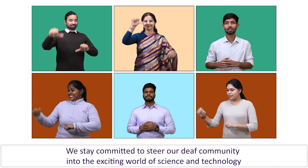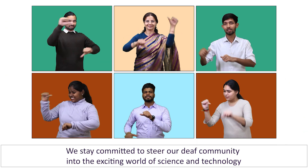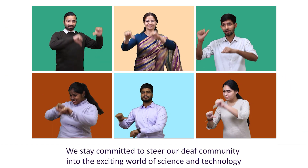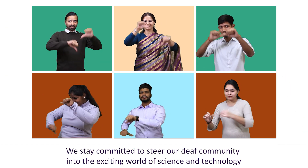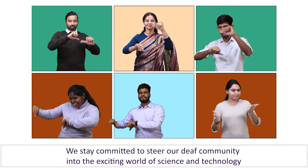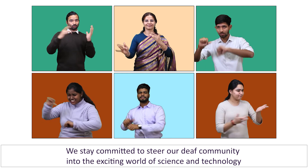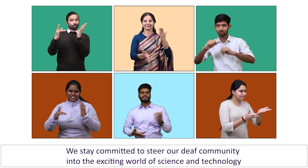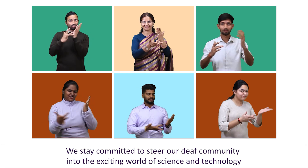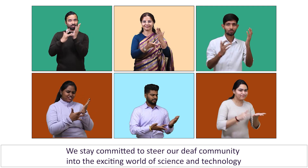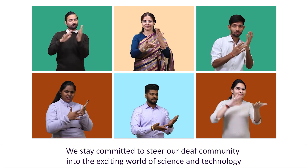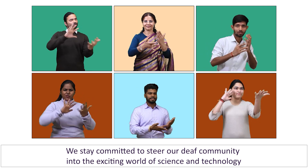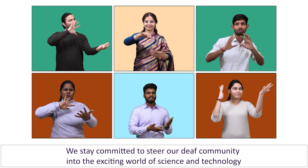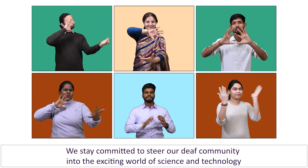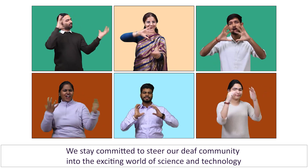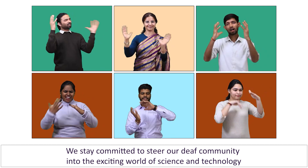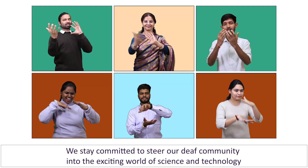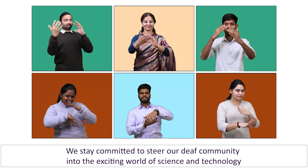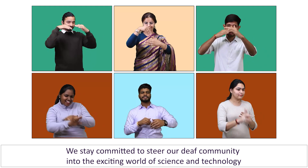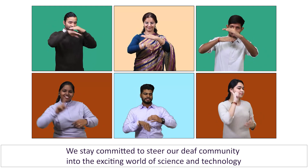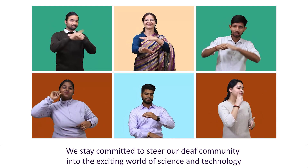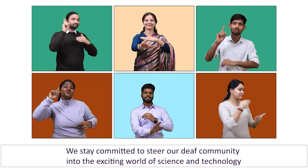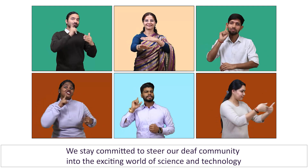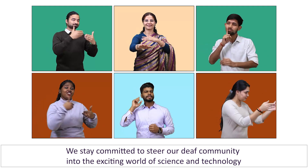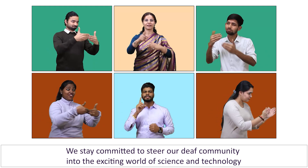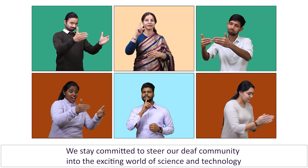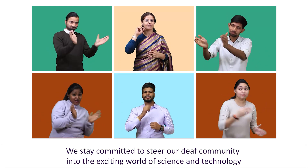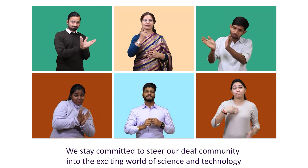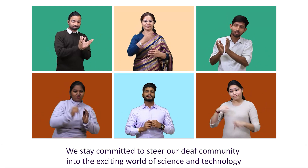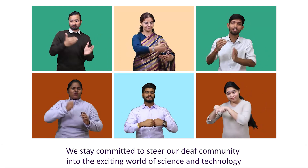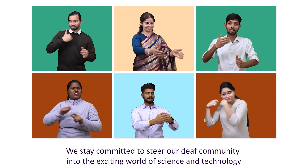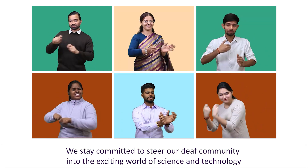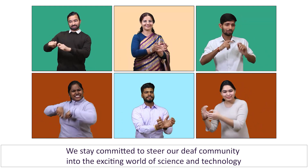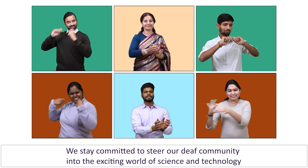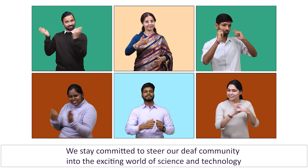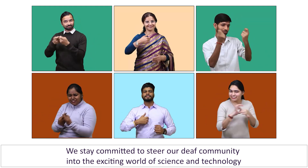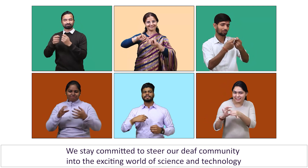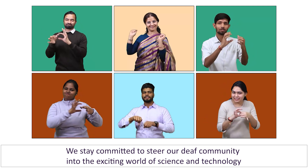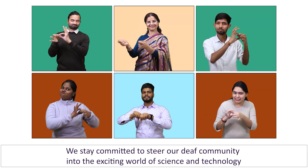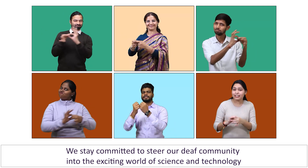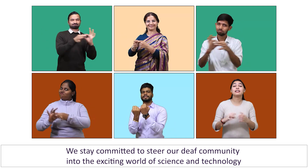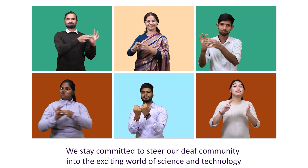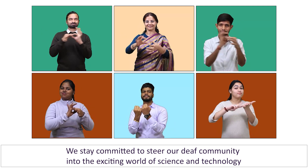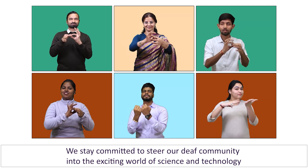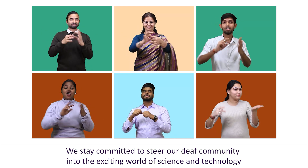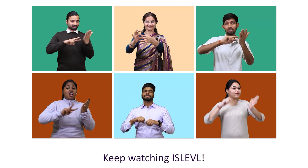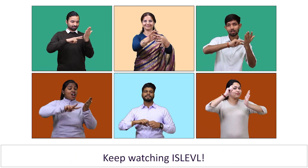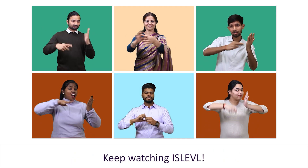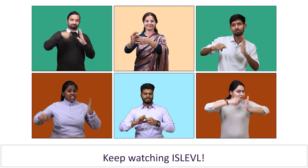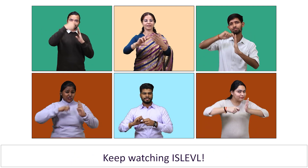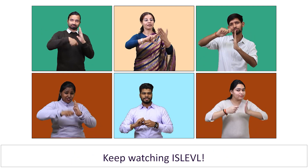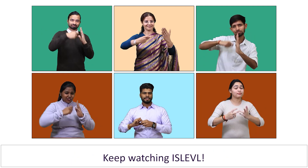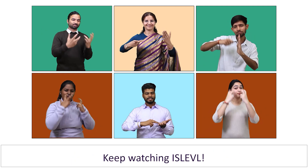We stay committed to steer our deaf community into the exciting world of science and technology. Keep